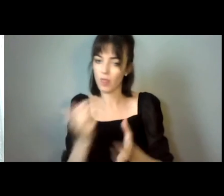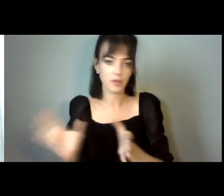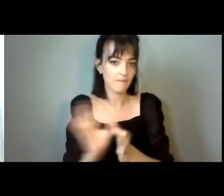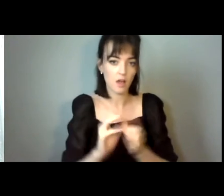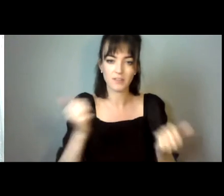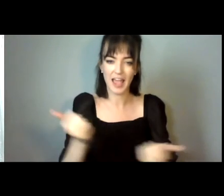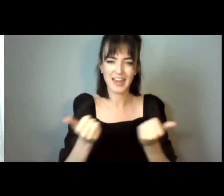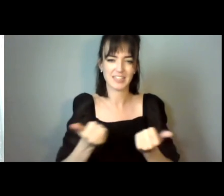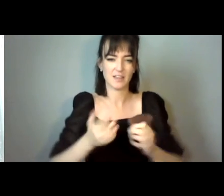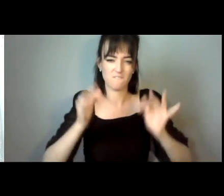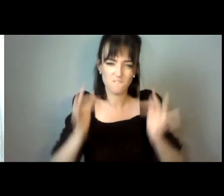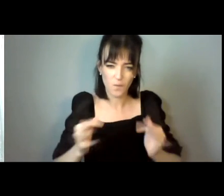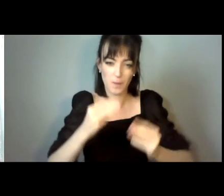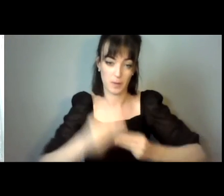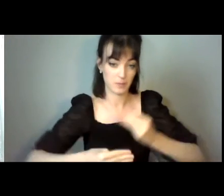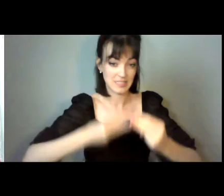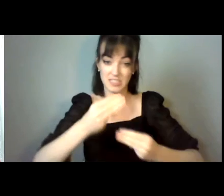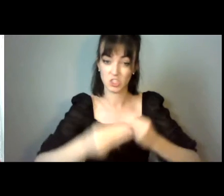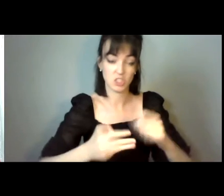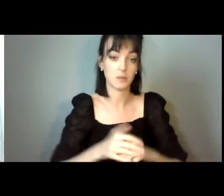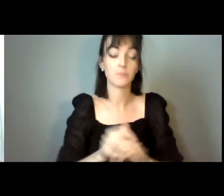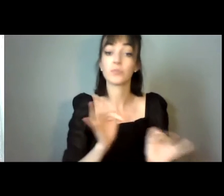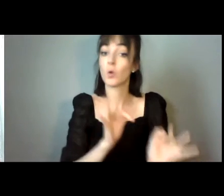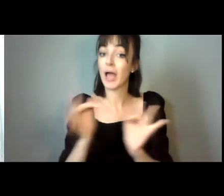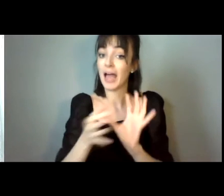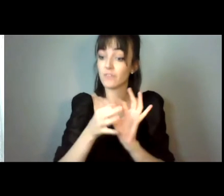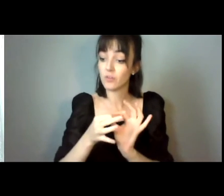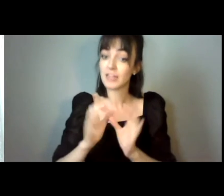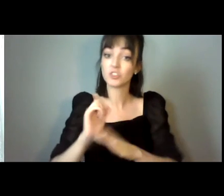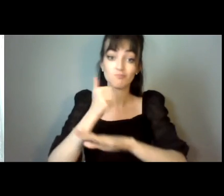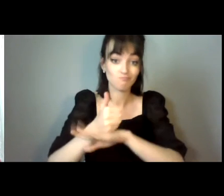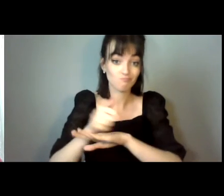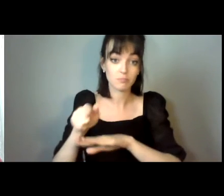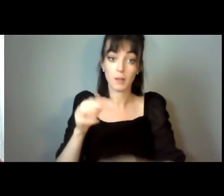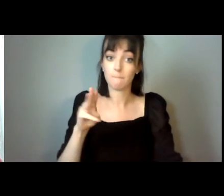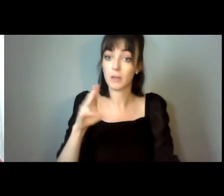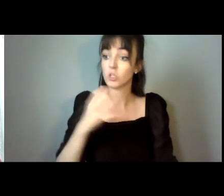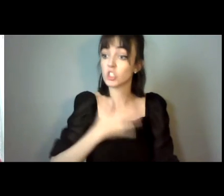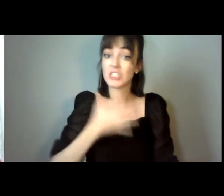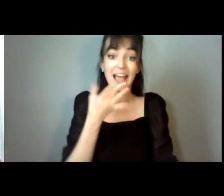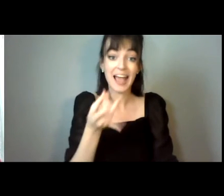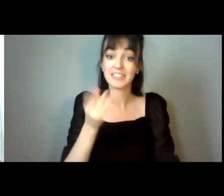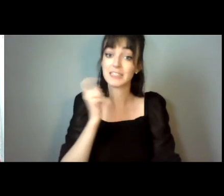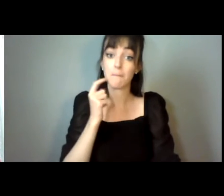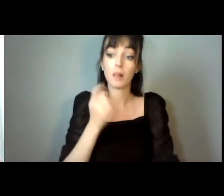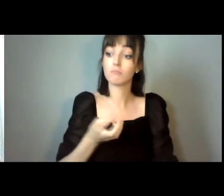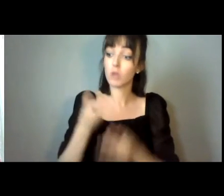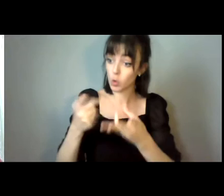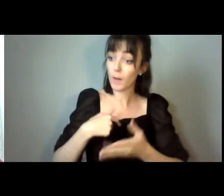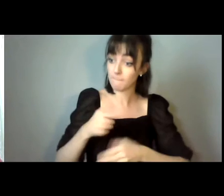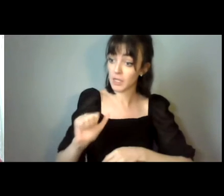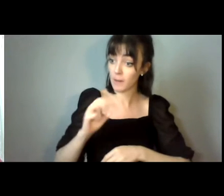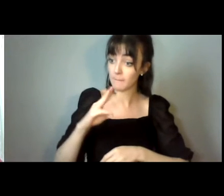After a relation is established, the PO just asks, do you want me to be your PO? If the answer is yes,